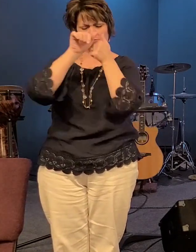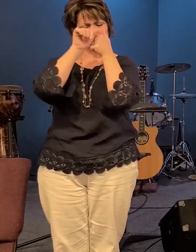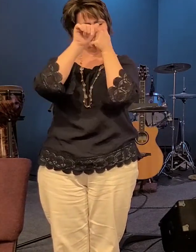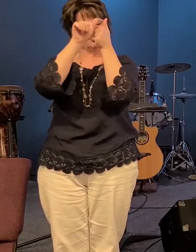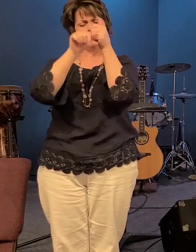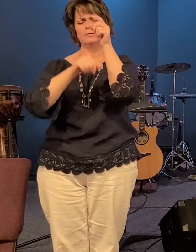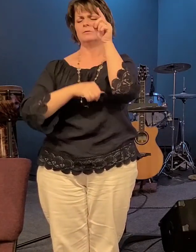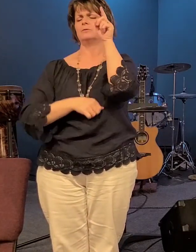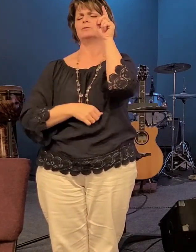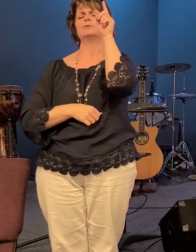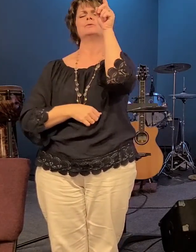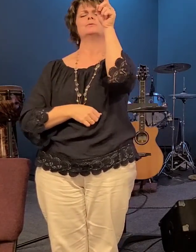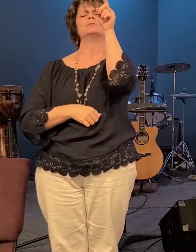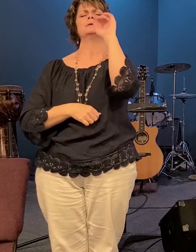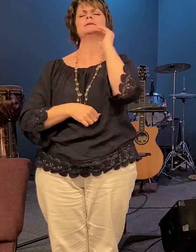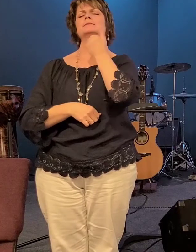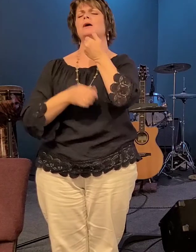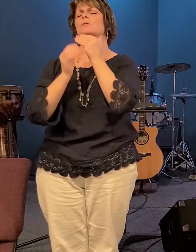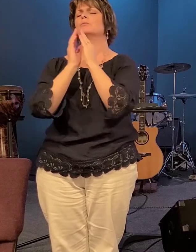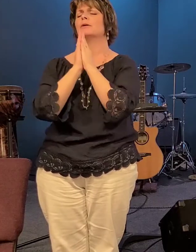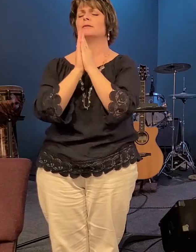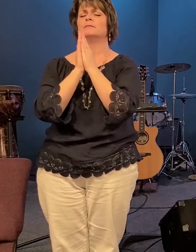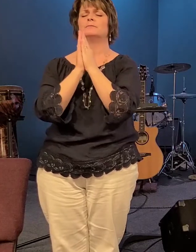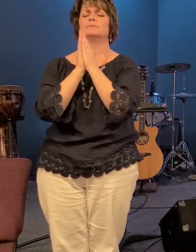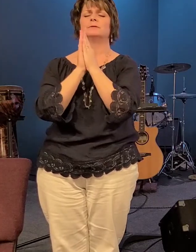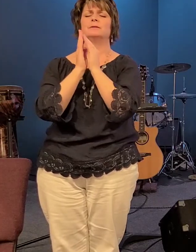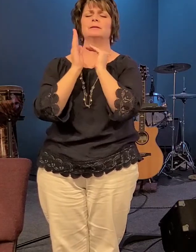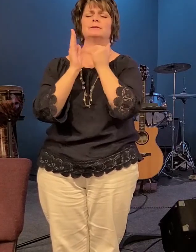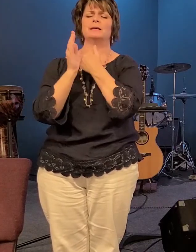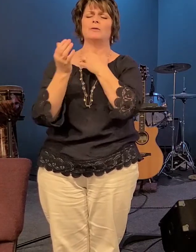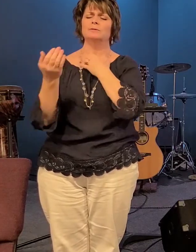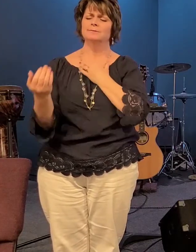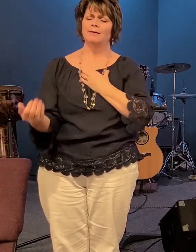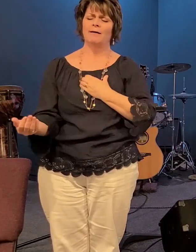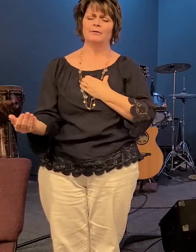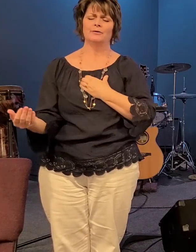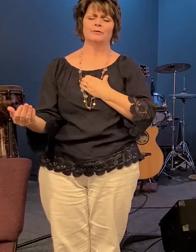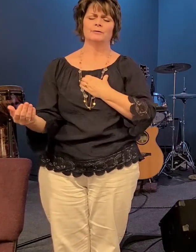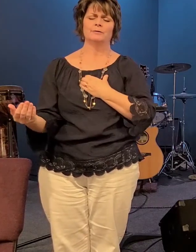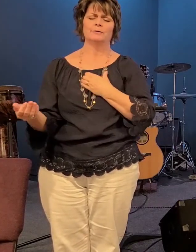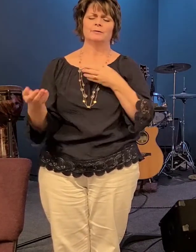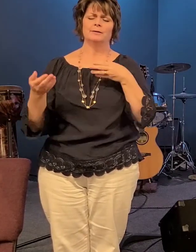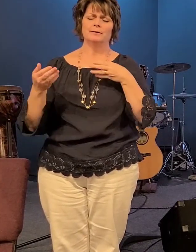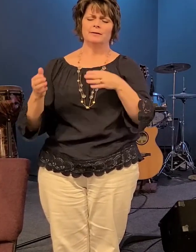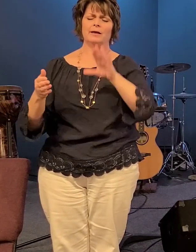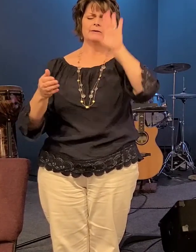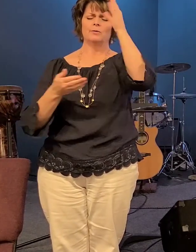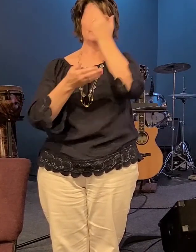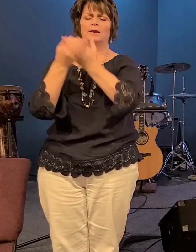lord this is our prayer this is our desire and let your hand be on us